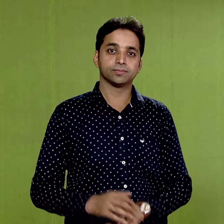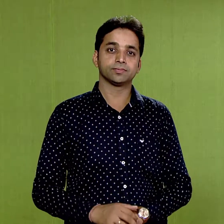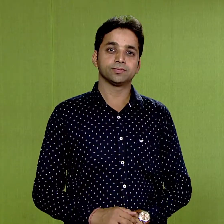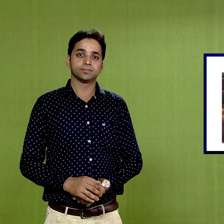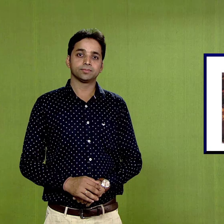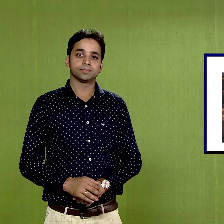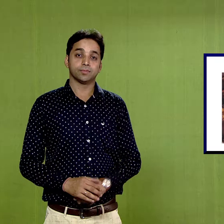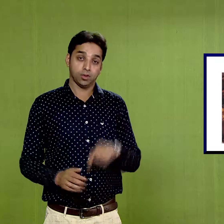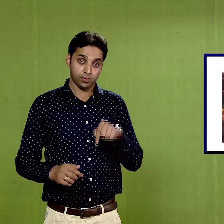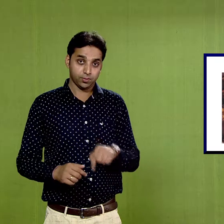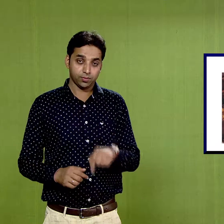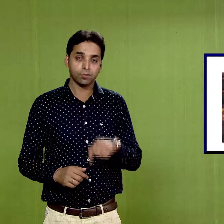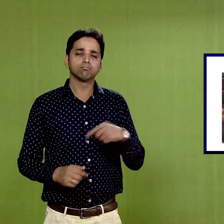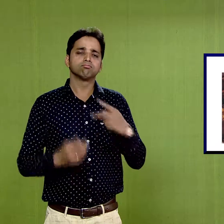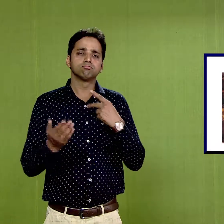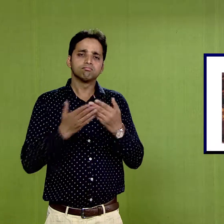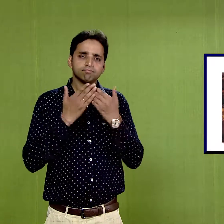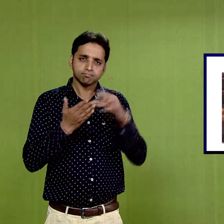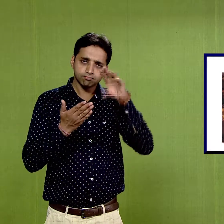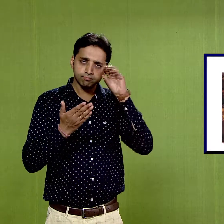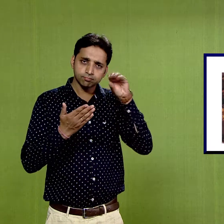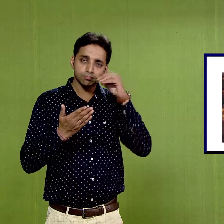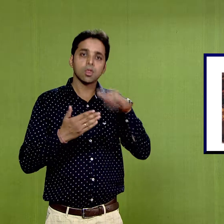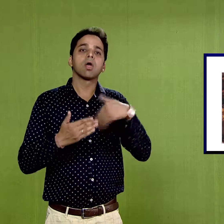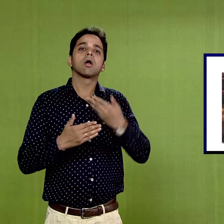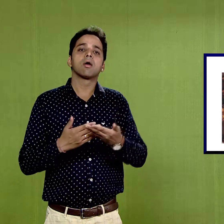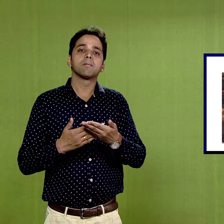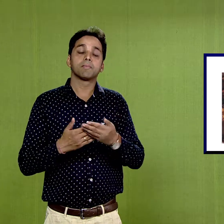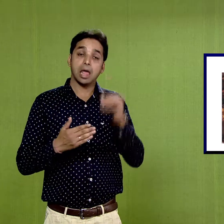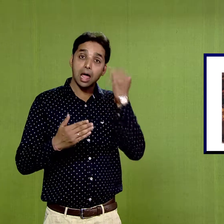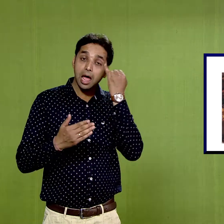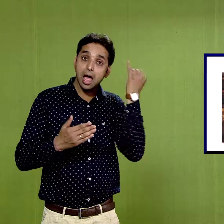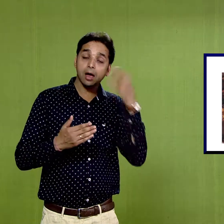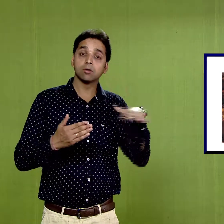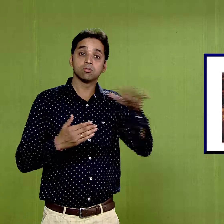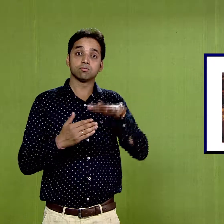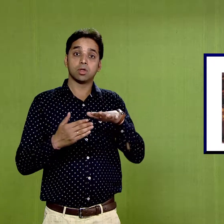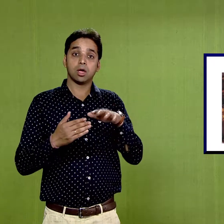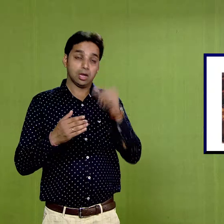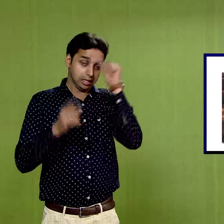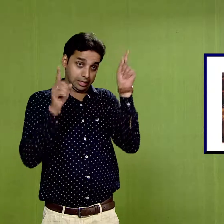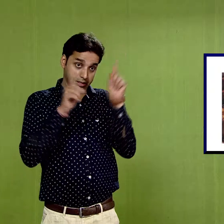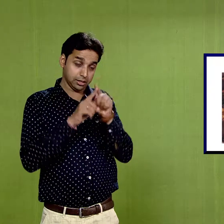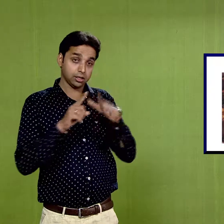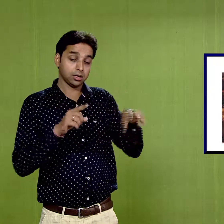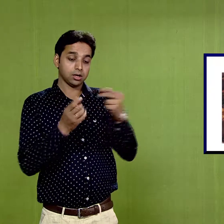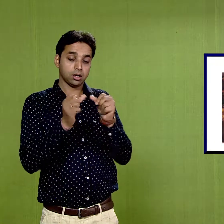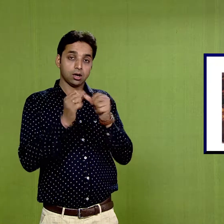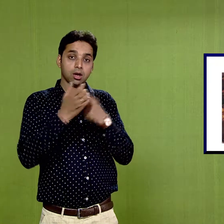Today, we will learn about the idea of Indian art and its forms.